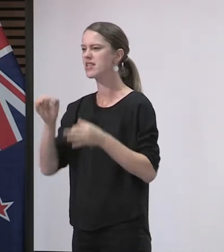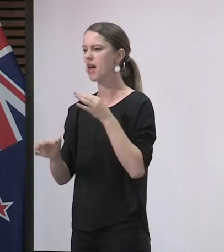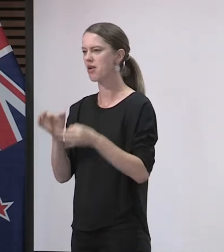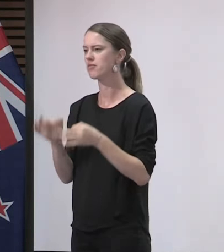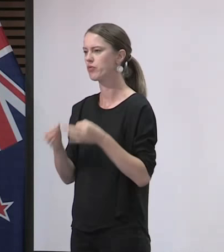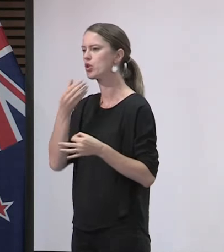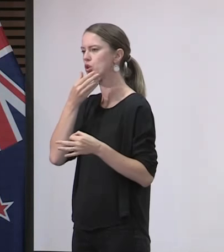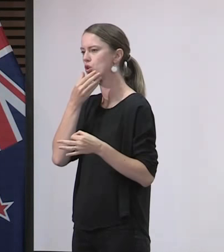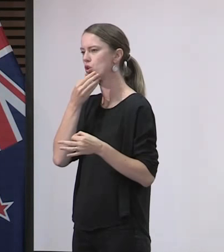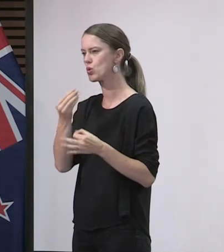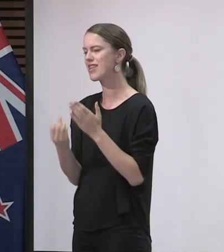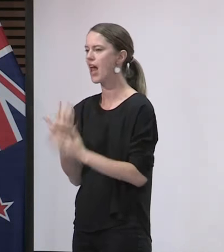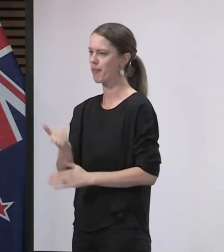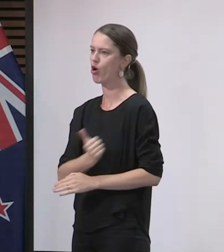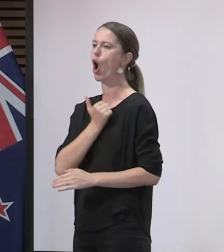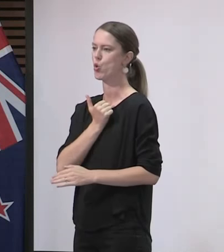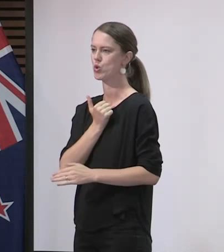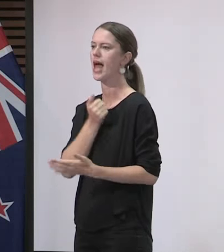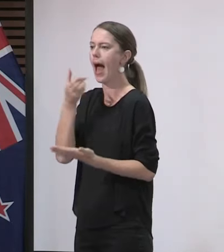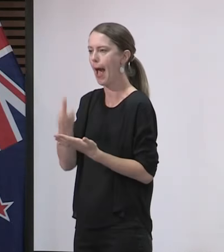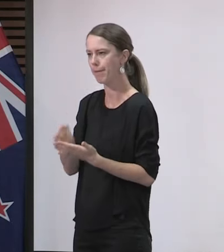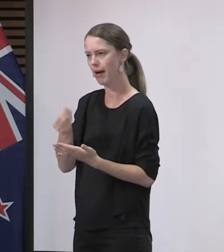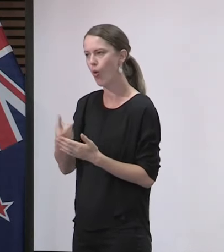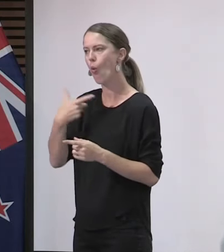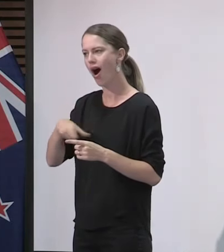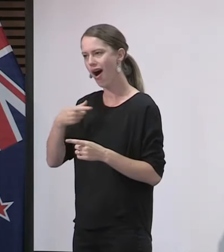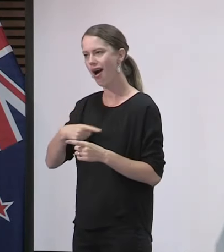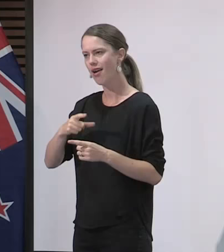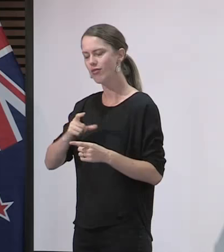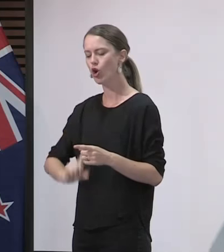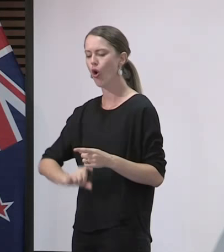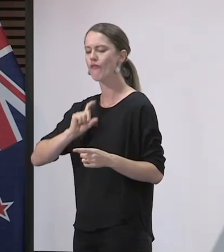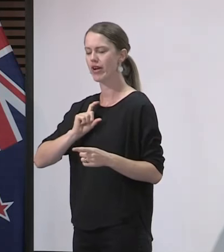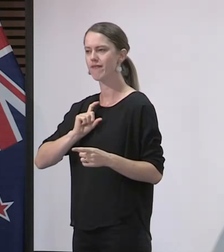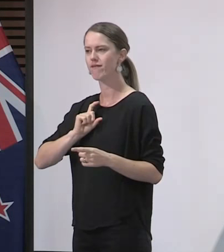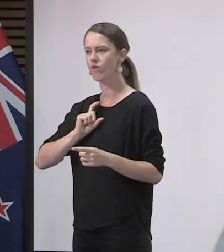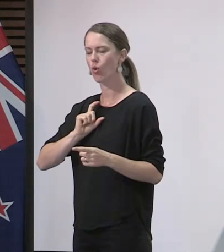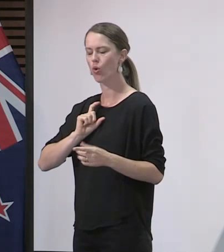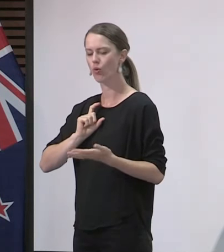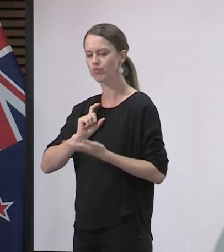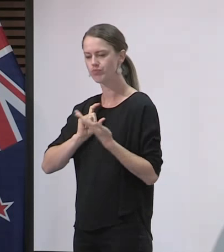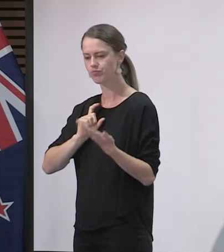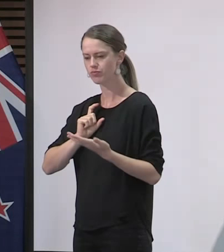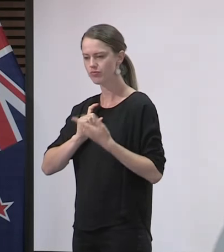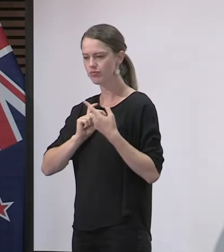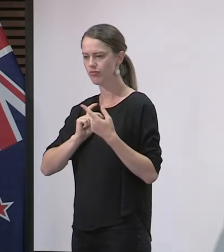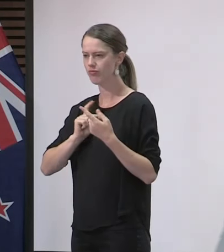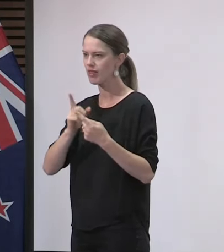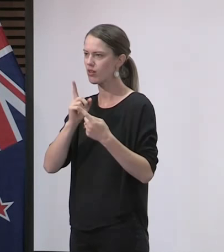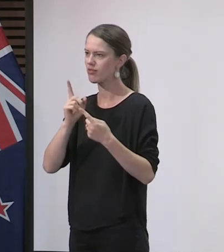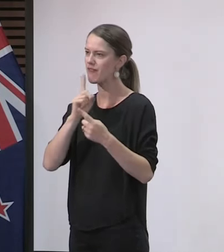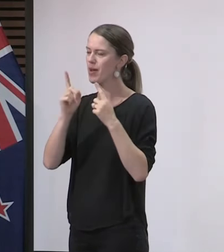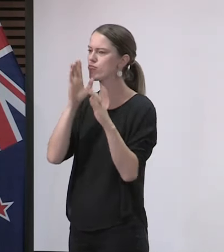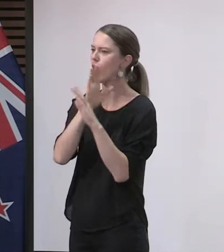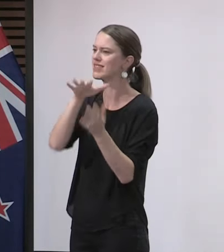route of developing our own app, because then we could be confident about what information was being collected,